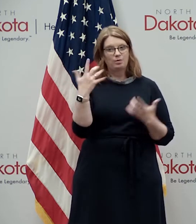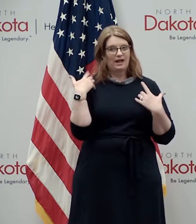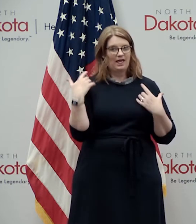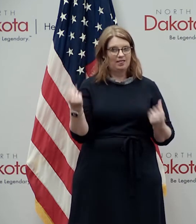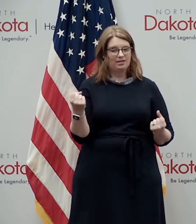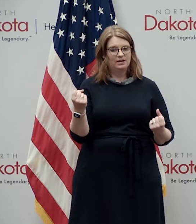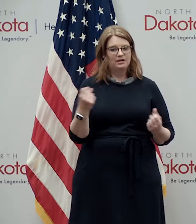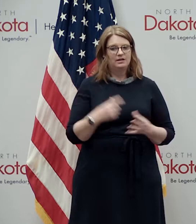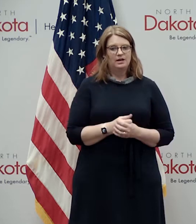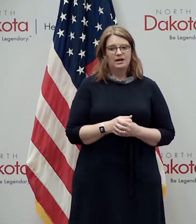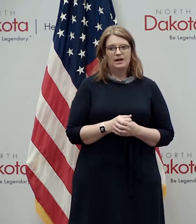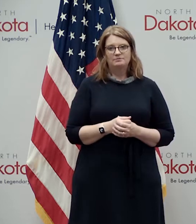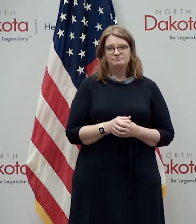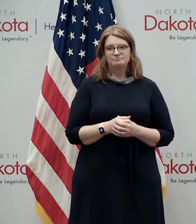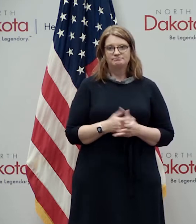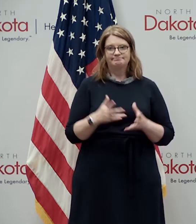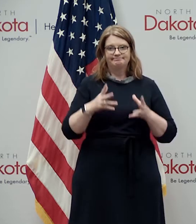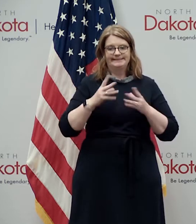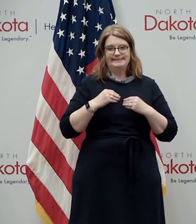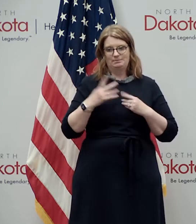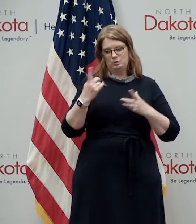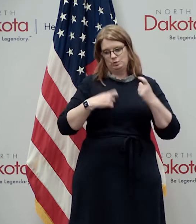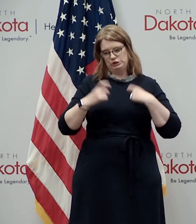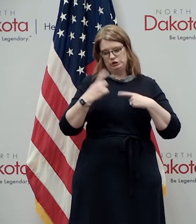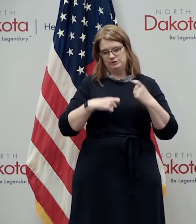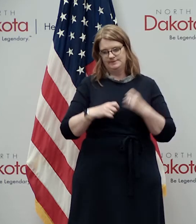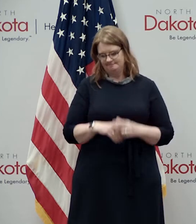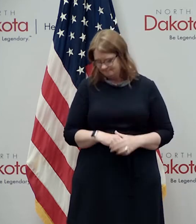and with that we'll stand for questions